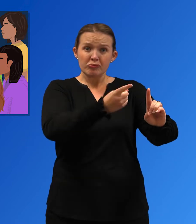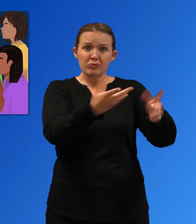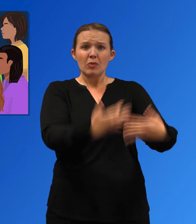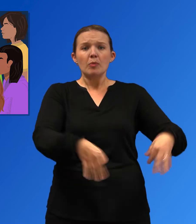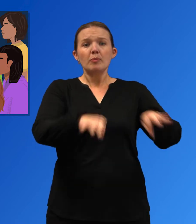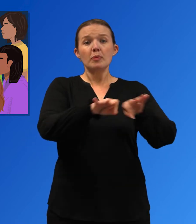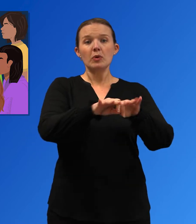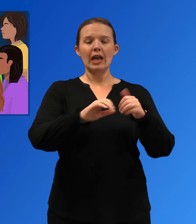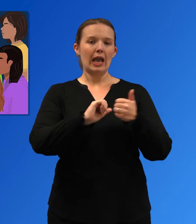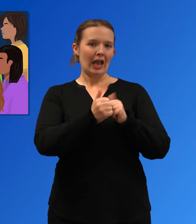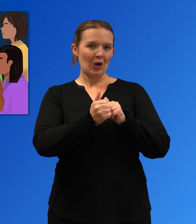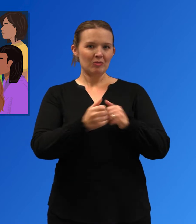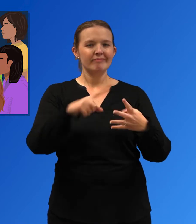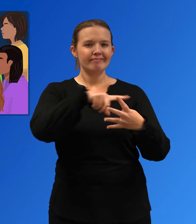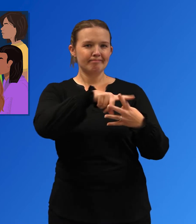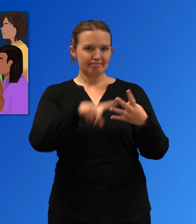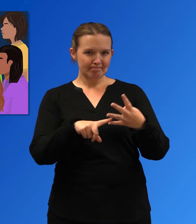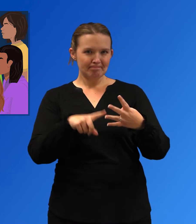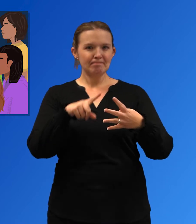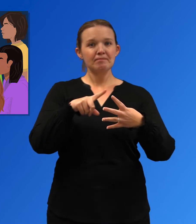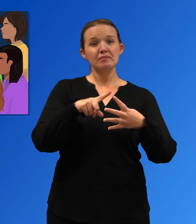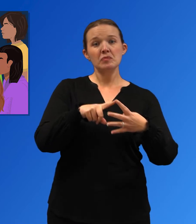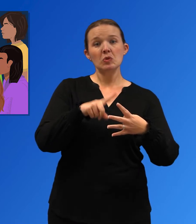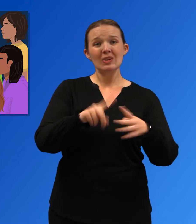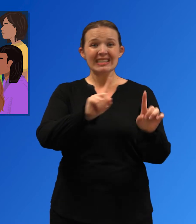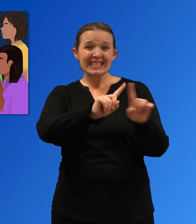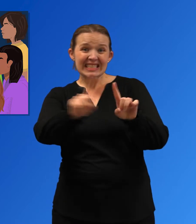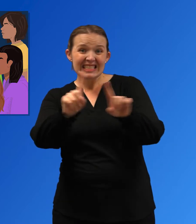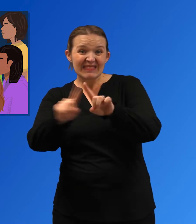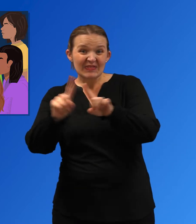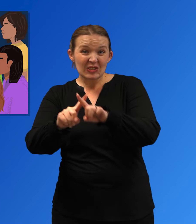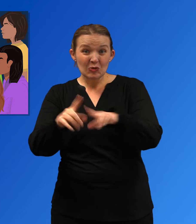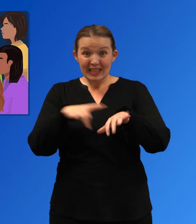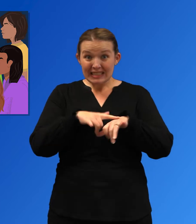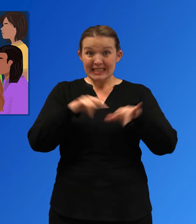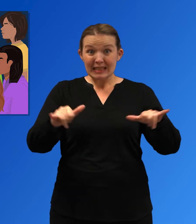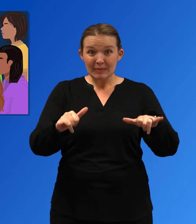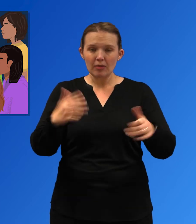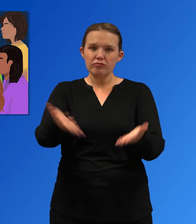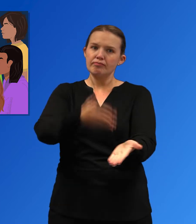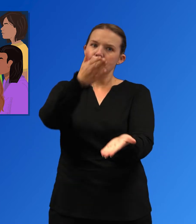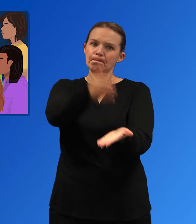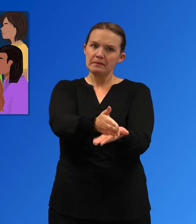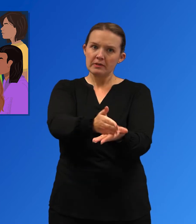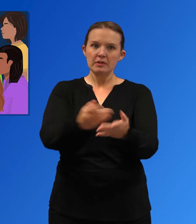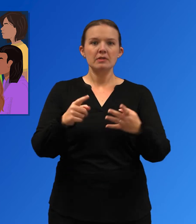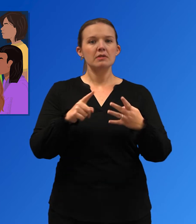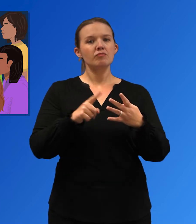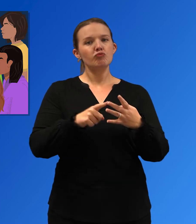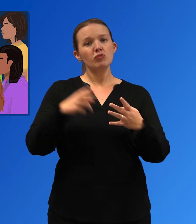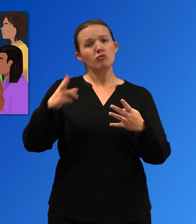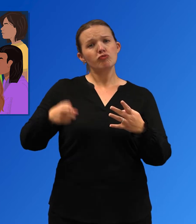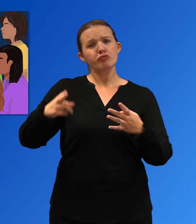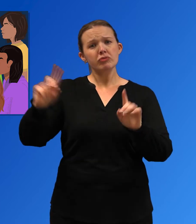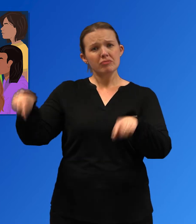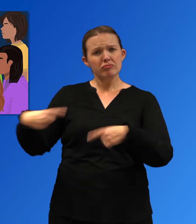It is critical for prevention efforts to address polysubstance use while also working to reduce